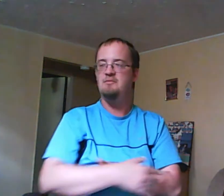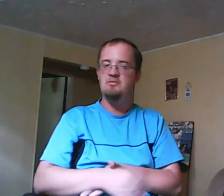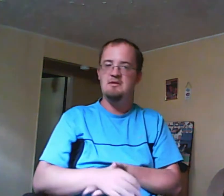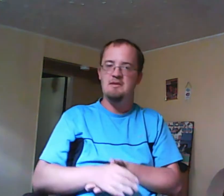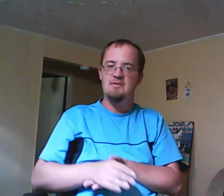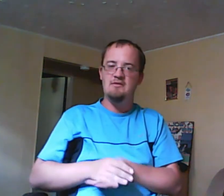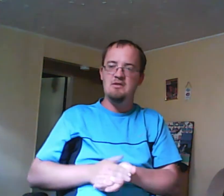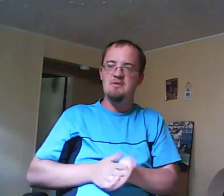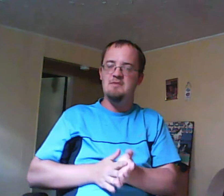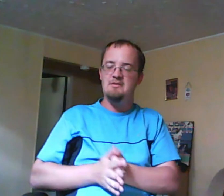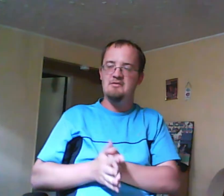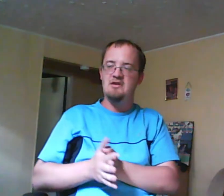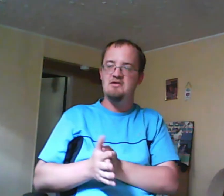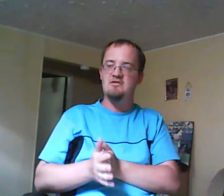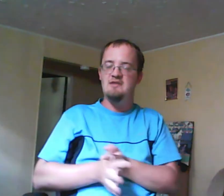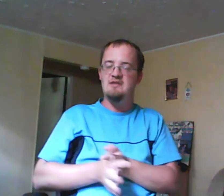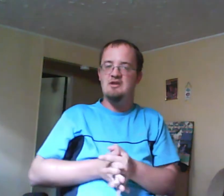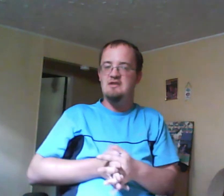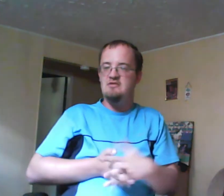The most manipulative, one of the most manipulative characters in Jurassic history.